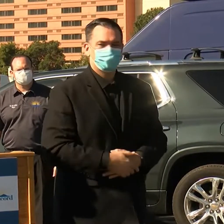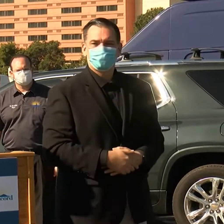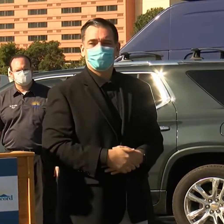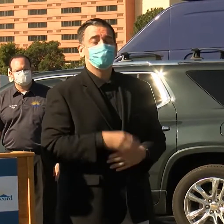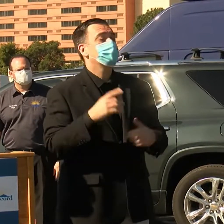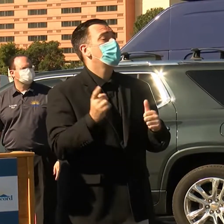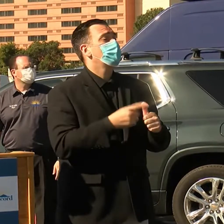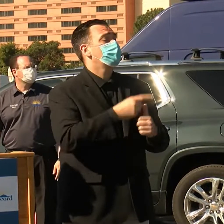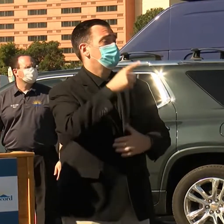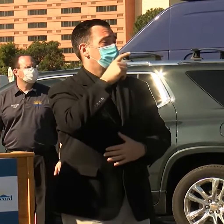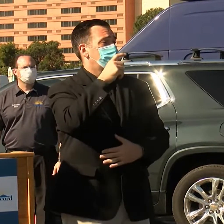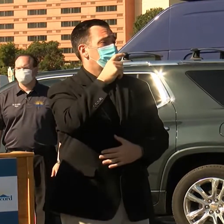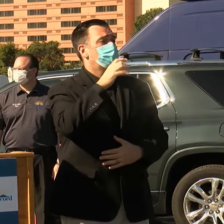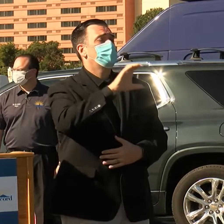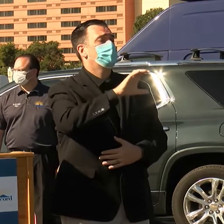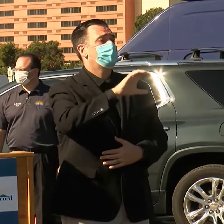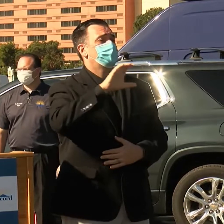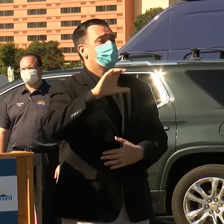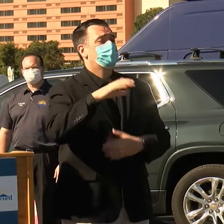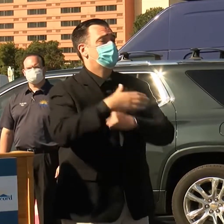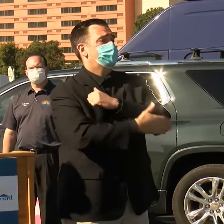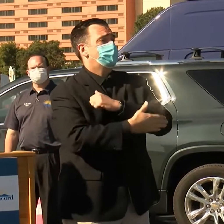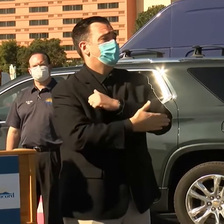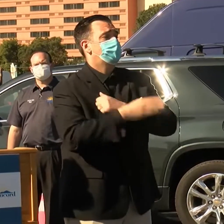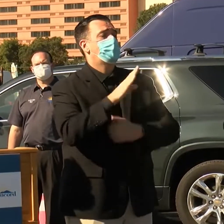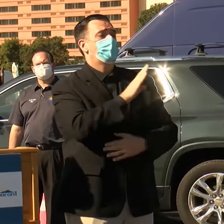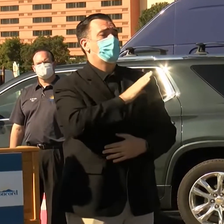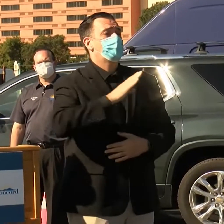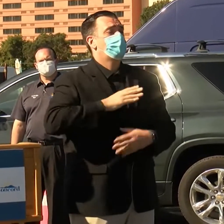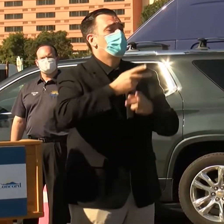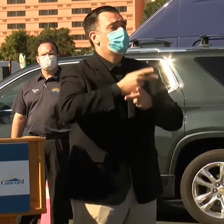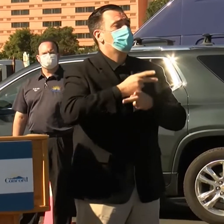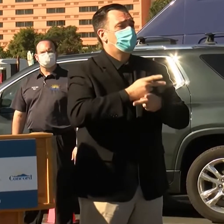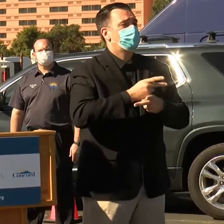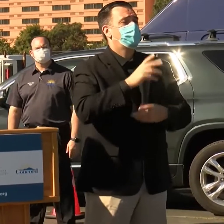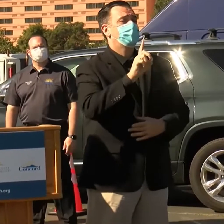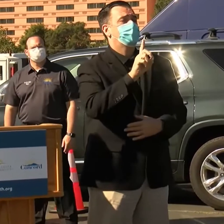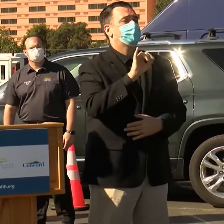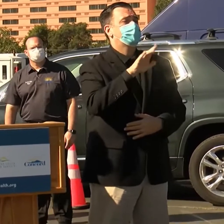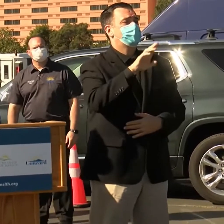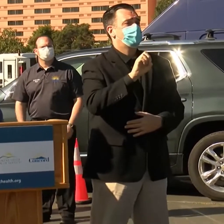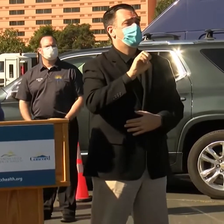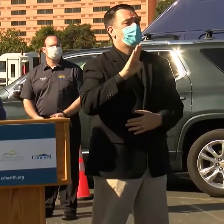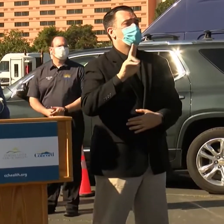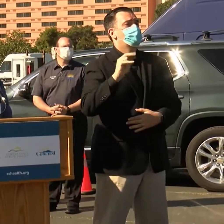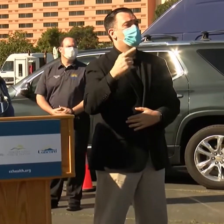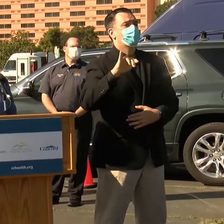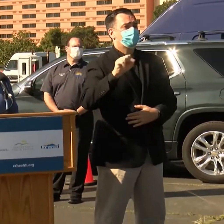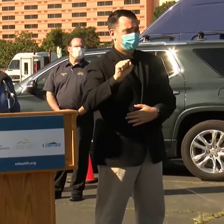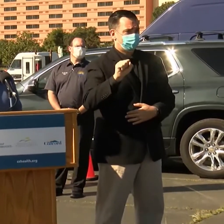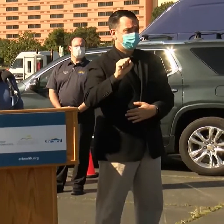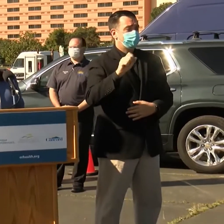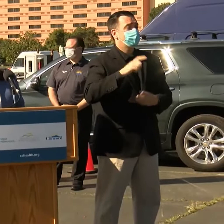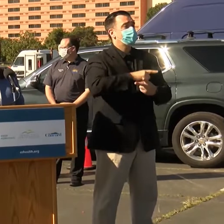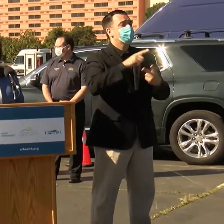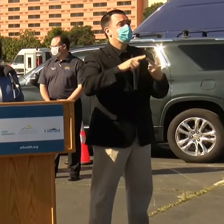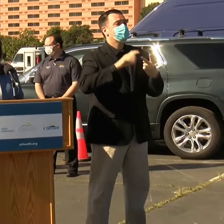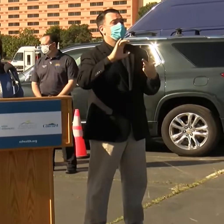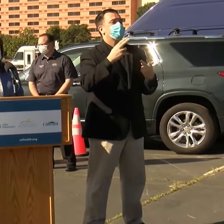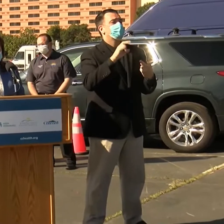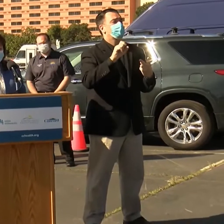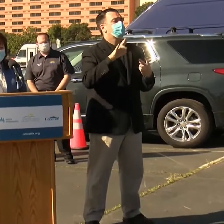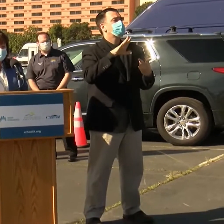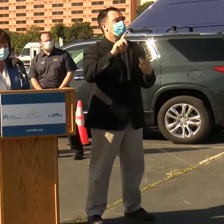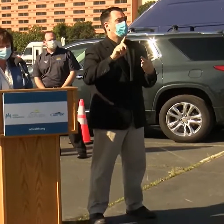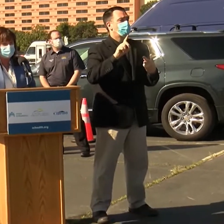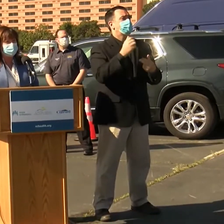first we have Contra Costa County Board of Supervisors Chair Diane Burgess. She'll be handing off to Chris Boyd, who is the